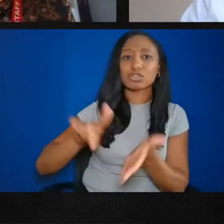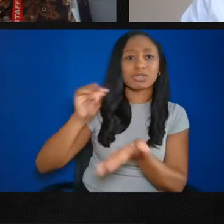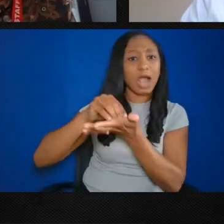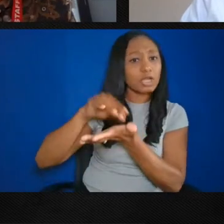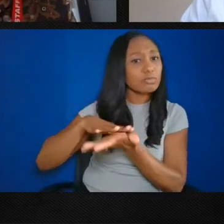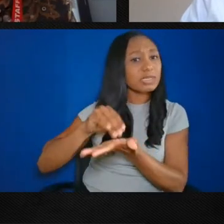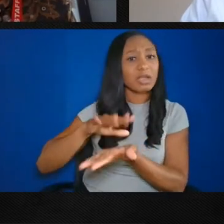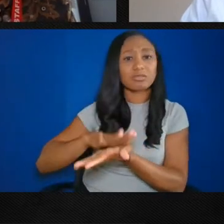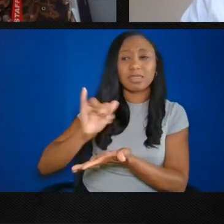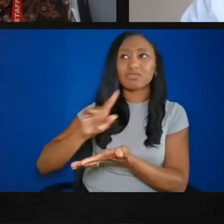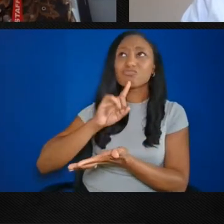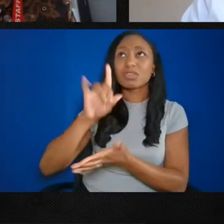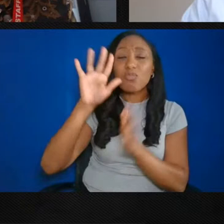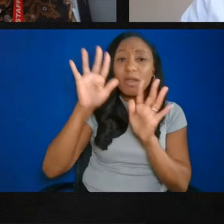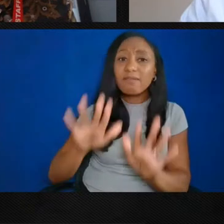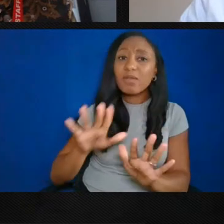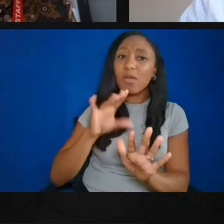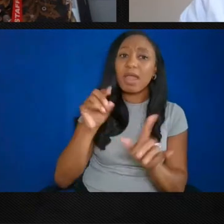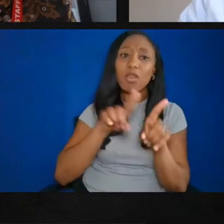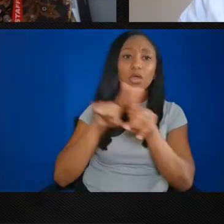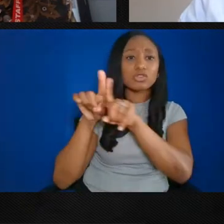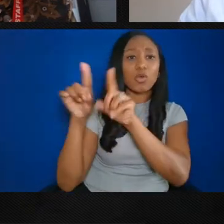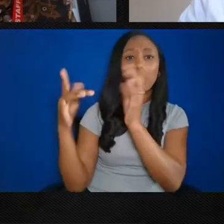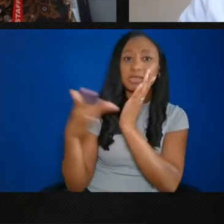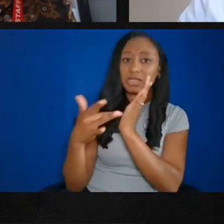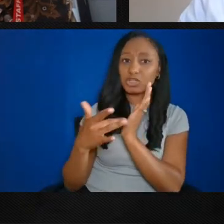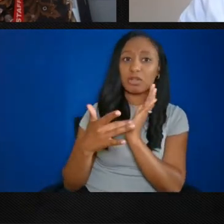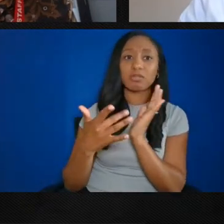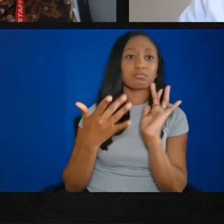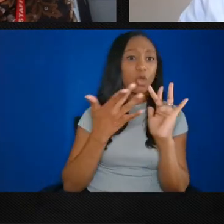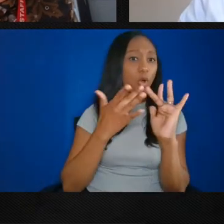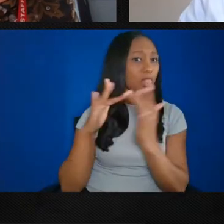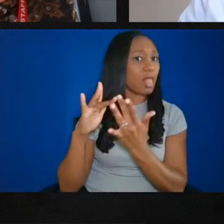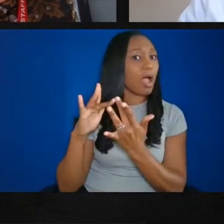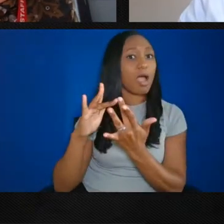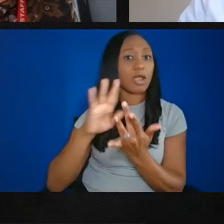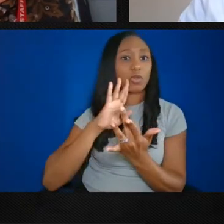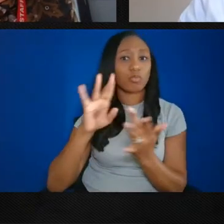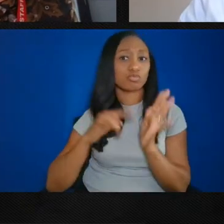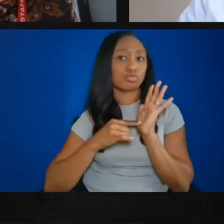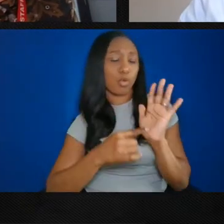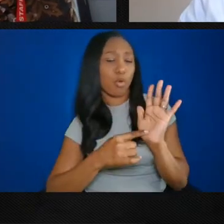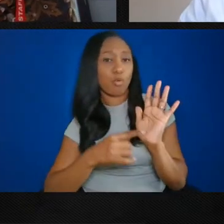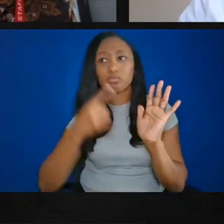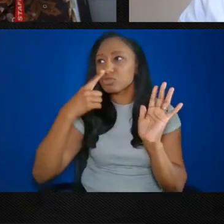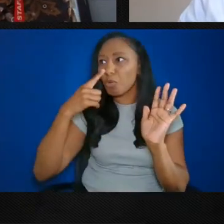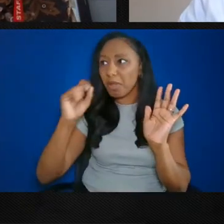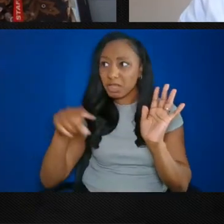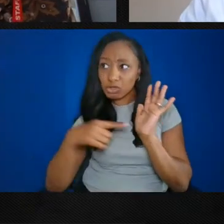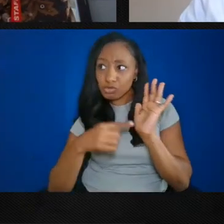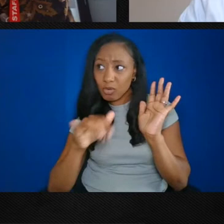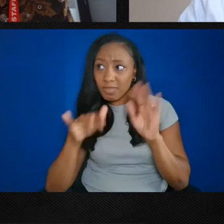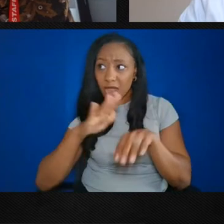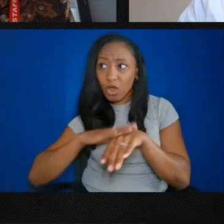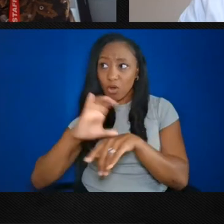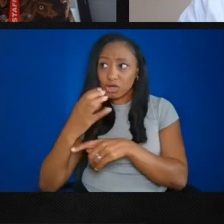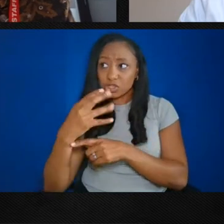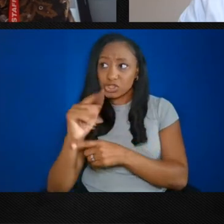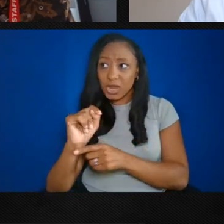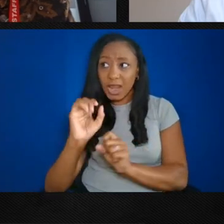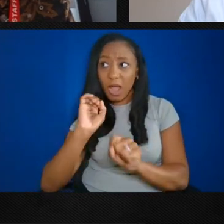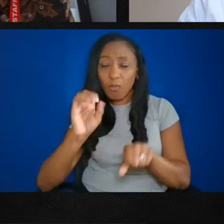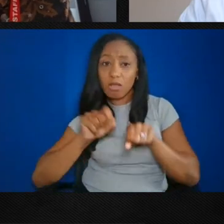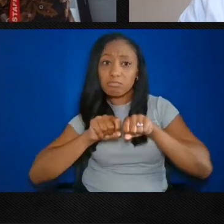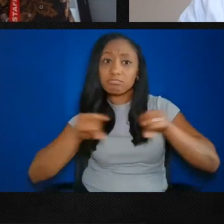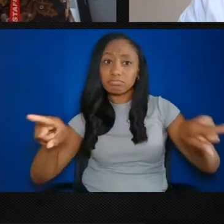great. And our Digital Maryland Collection online really does that. So, Jodi, if you could just share that chat with me on Gmail, then I'll send it out to